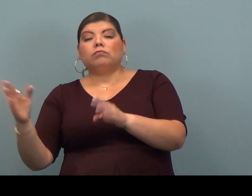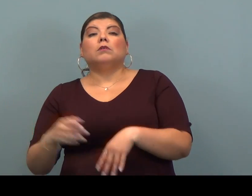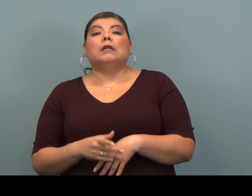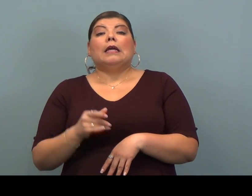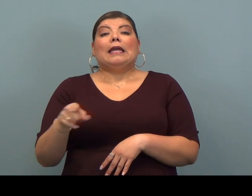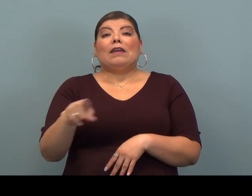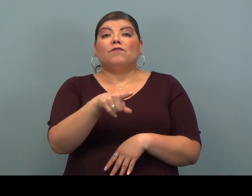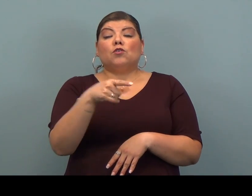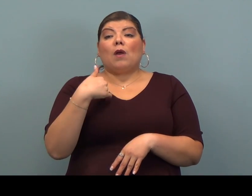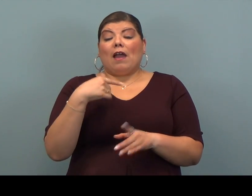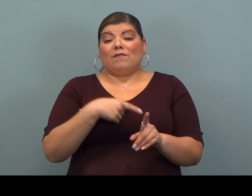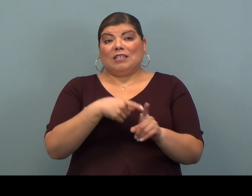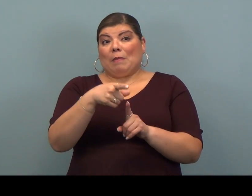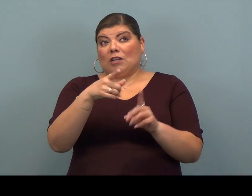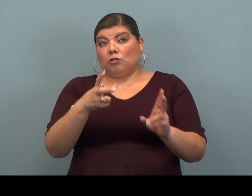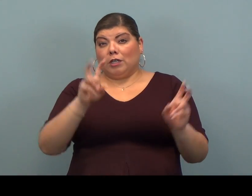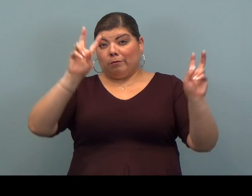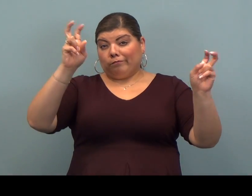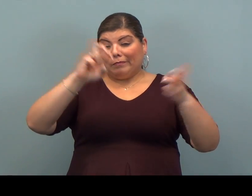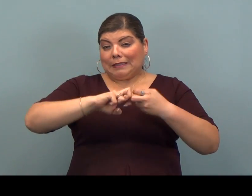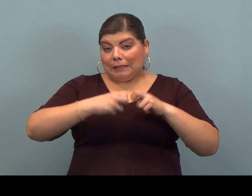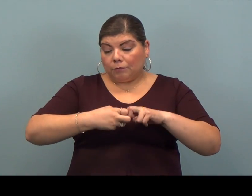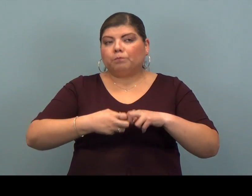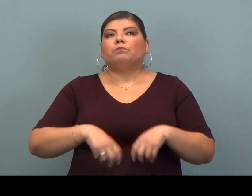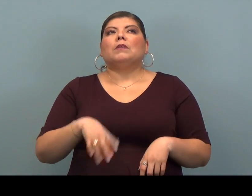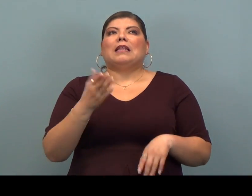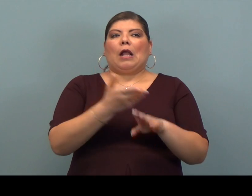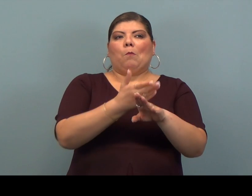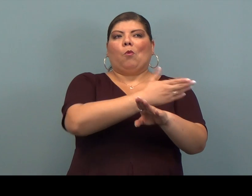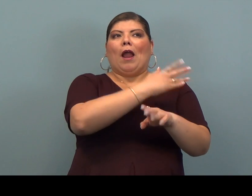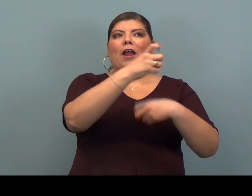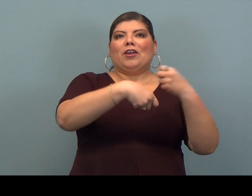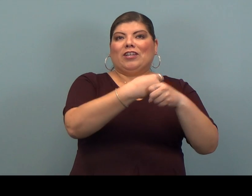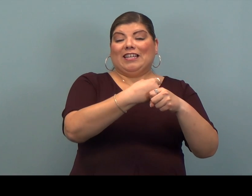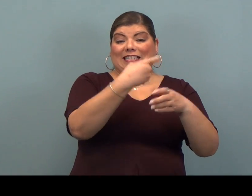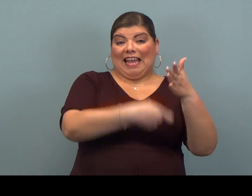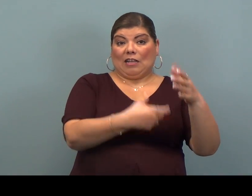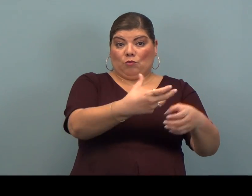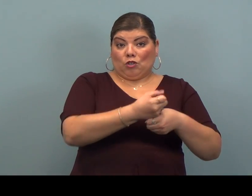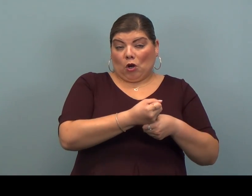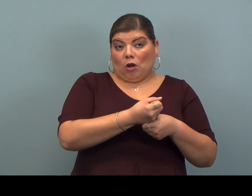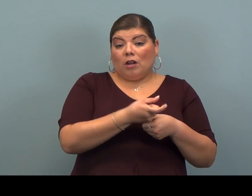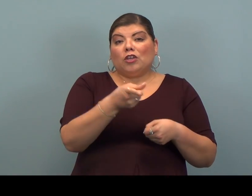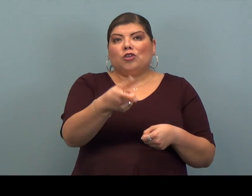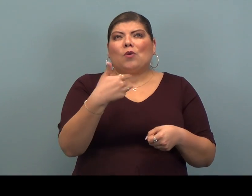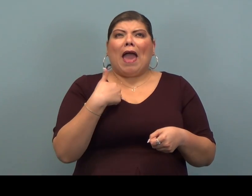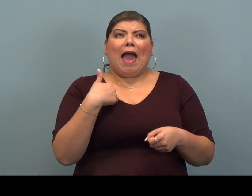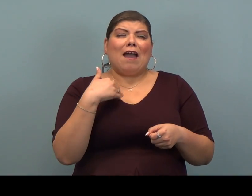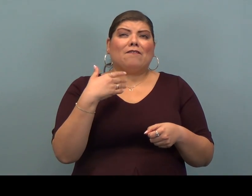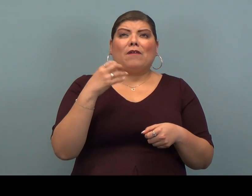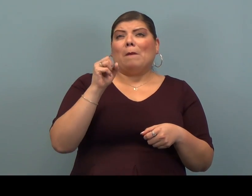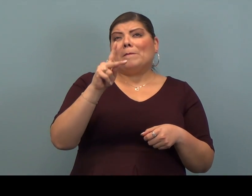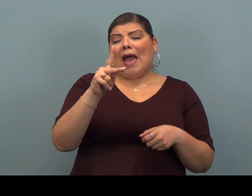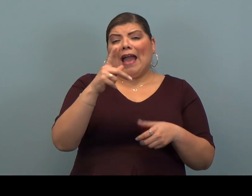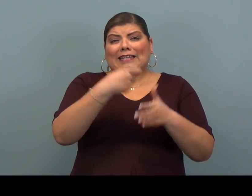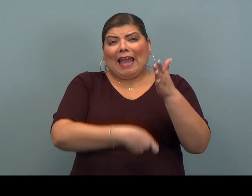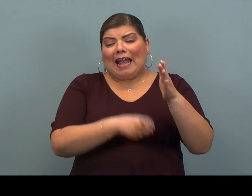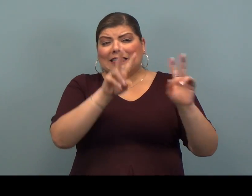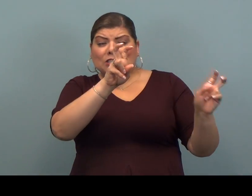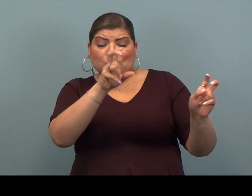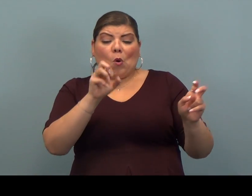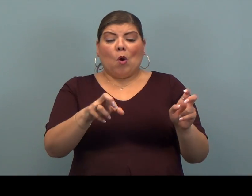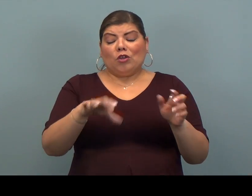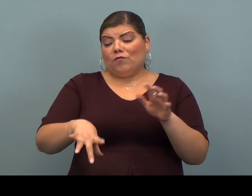If you have a specialty issue, such as a prior year tax return, you know, you've got a back tax issue,